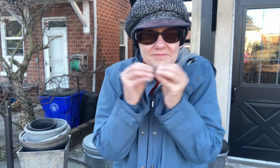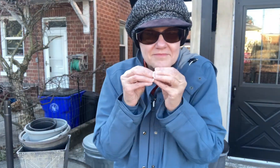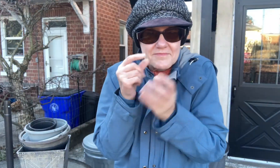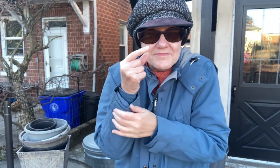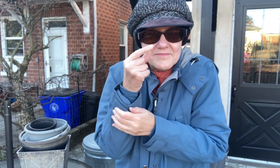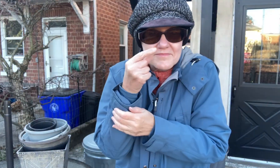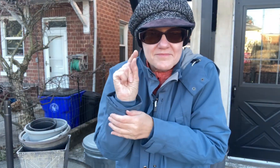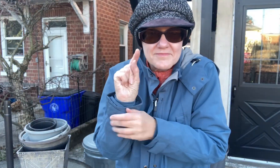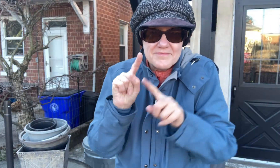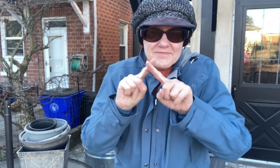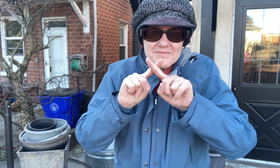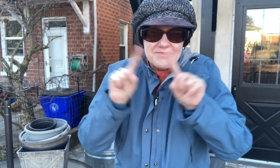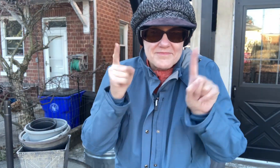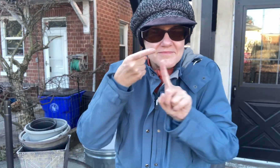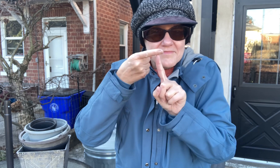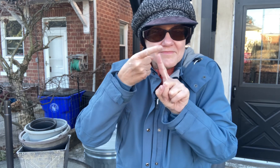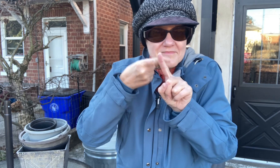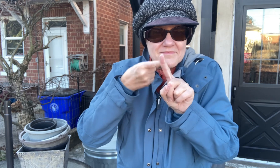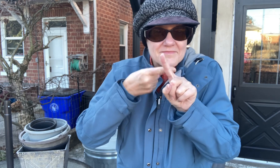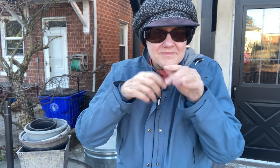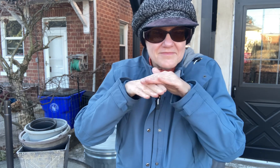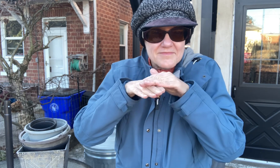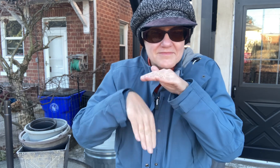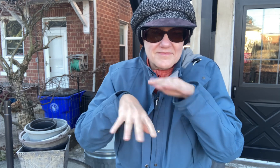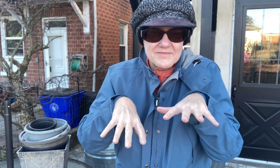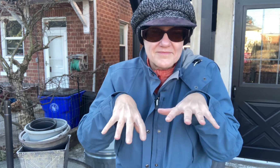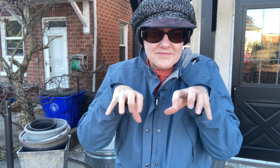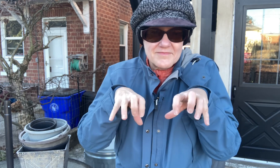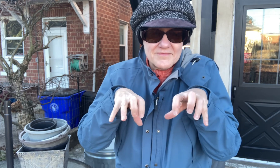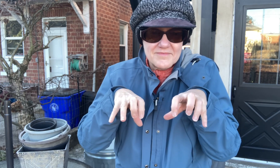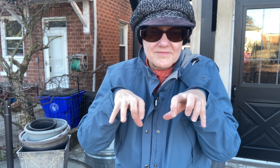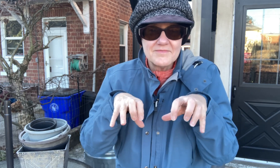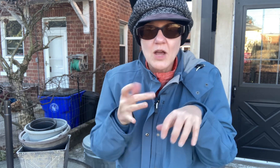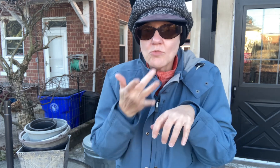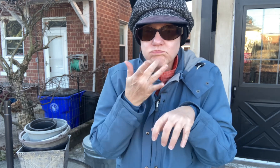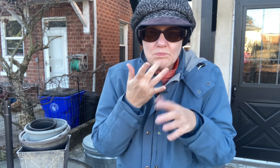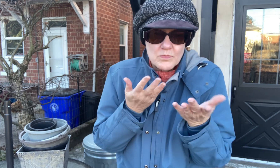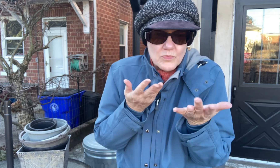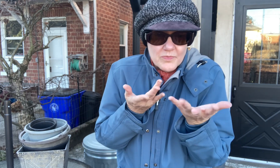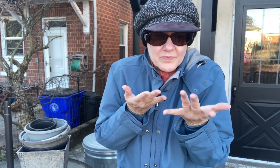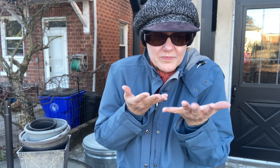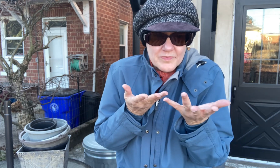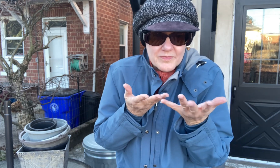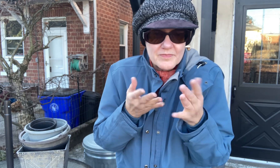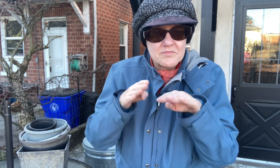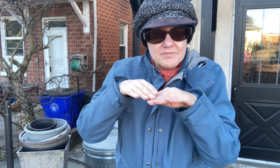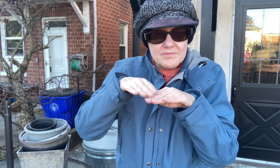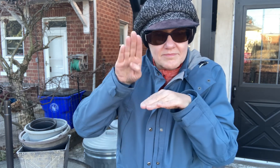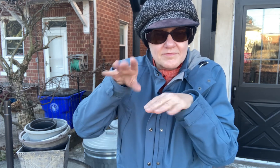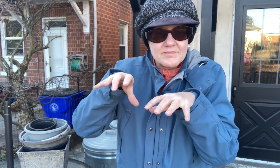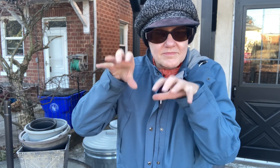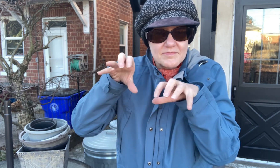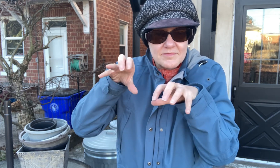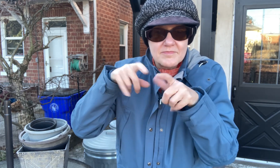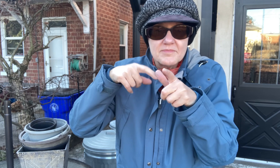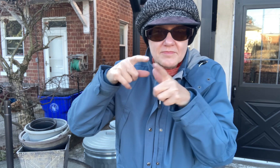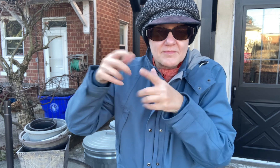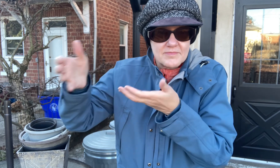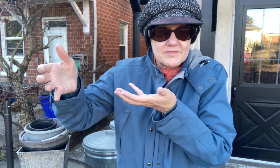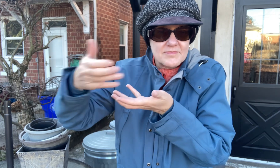now i want to harvest some more greens but it's still below freezing so let's wait until the temperature warms up